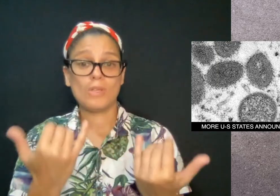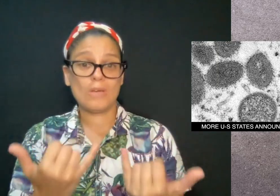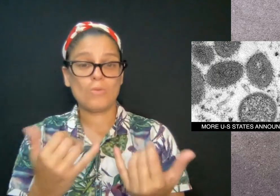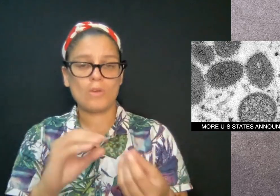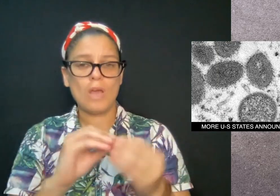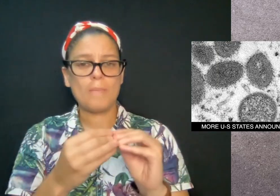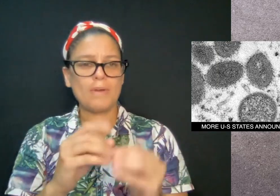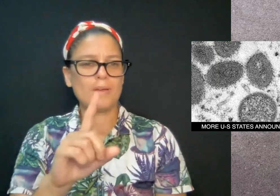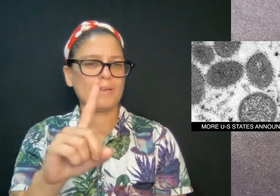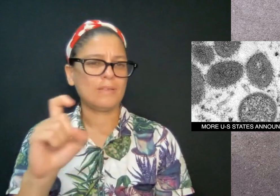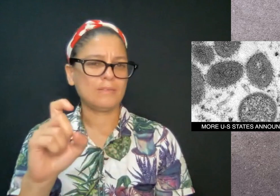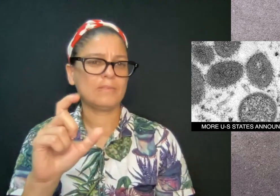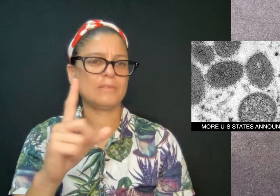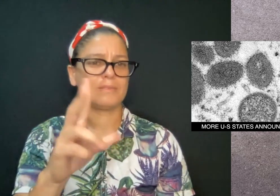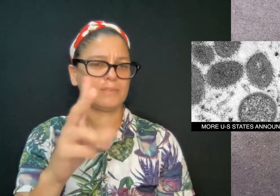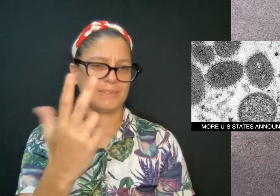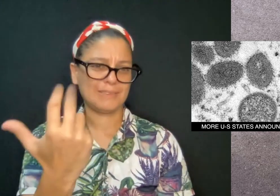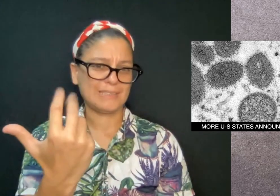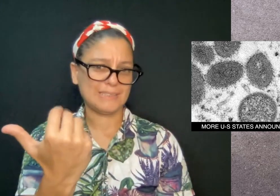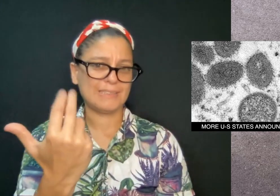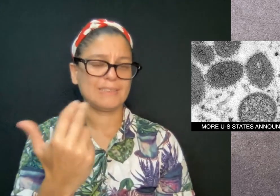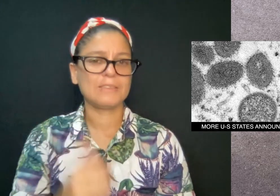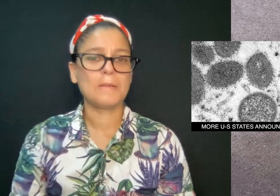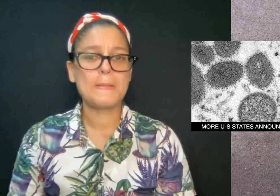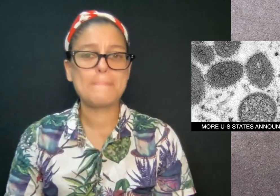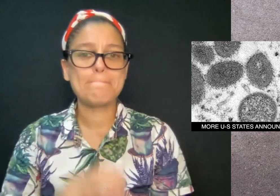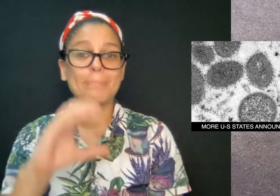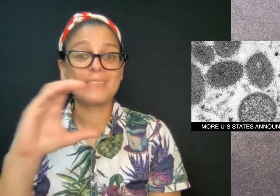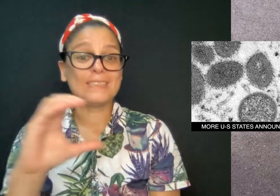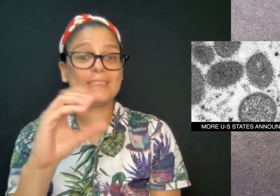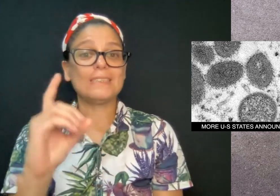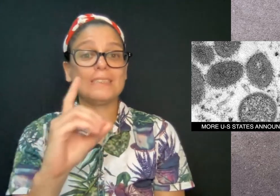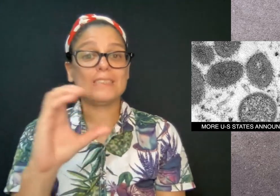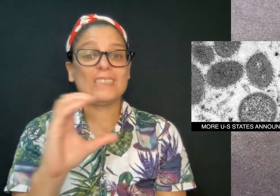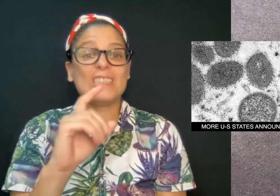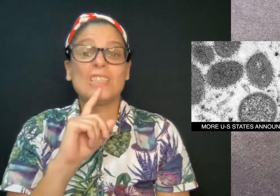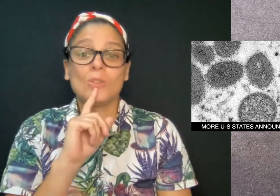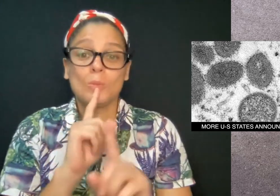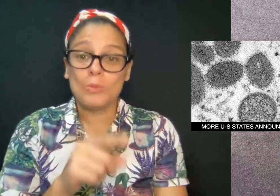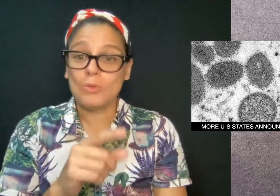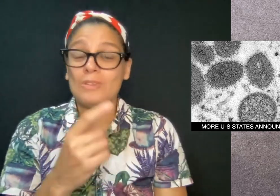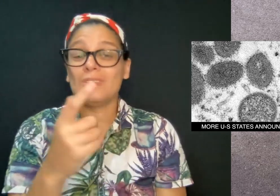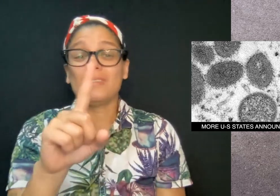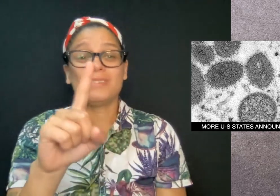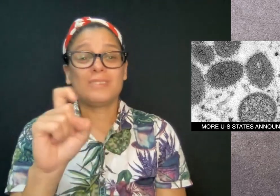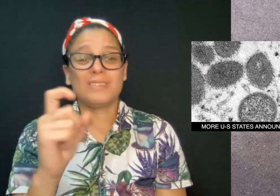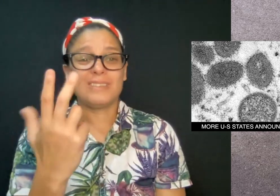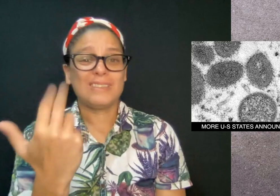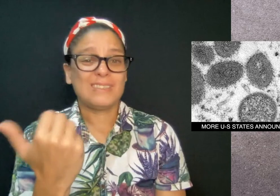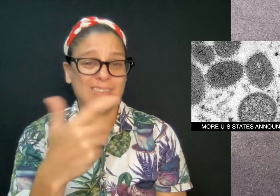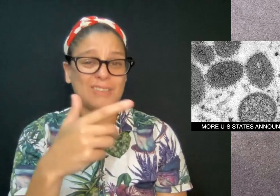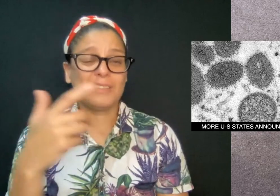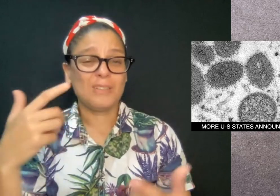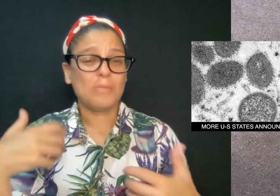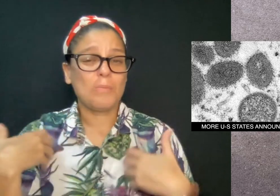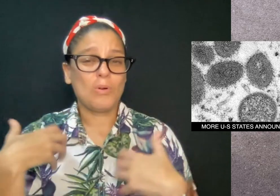the total number of states with confirmed cases is 21. The number of cases